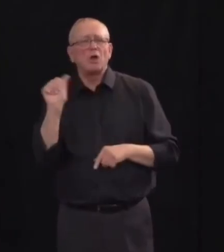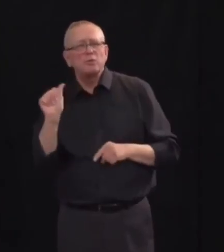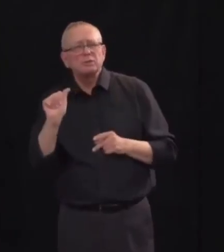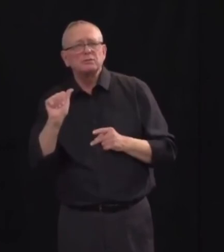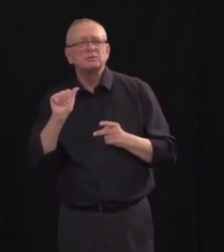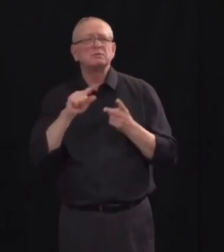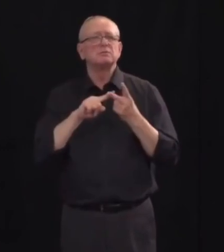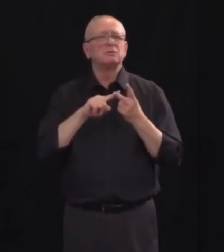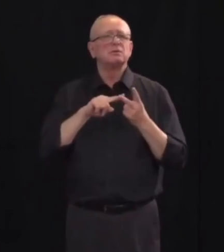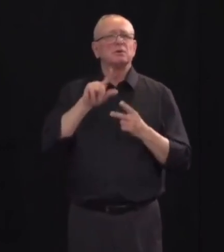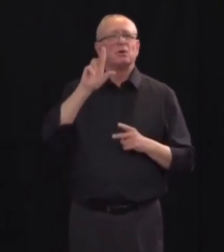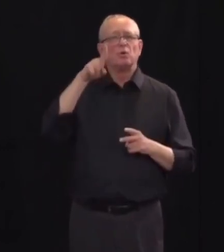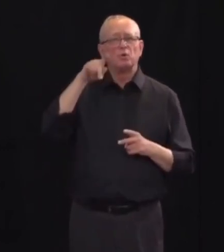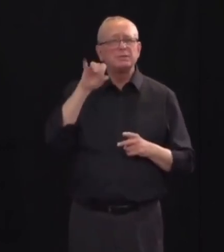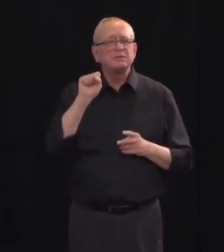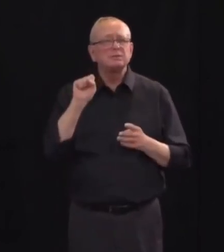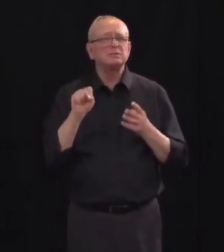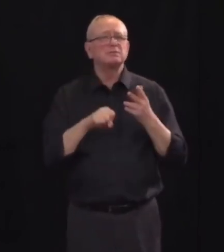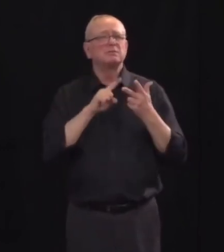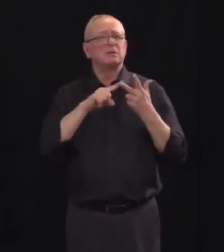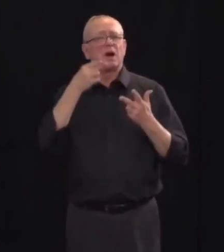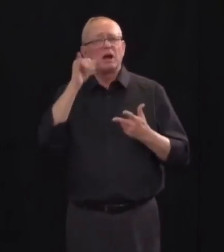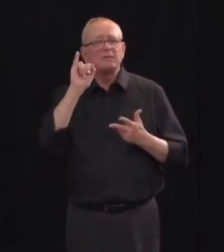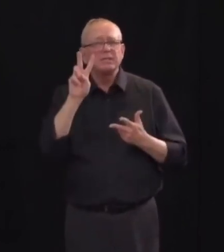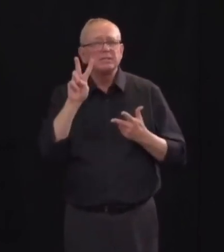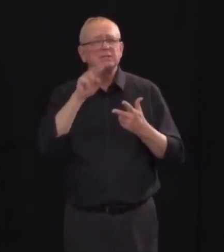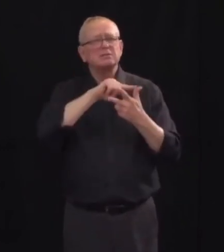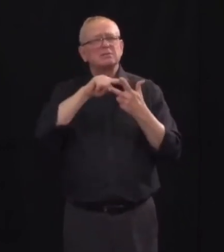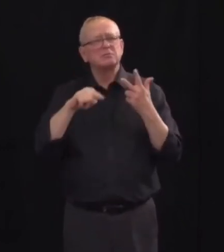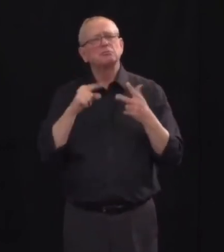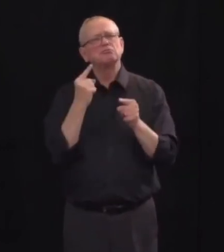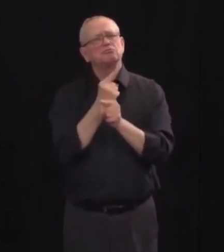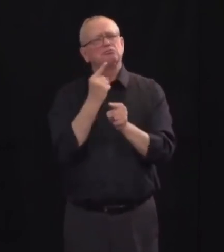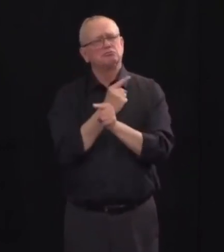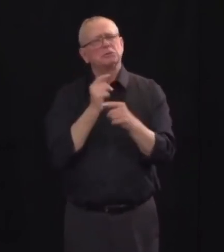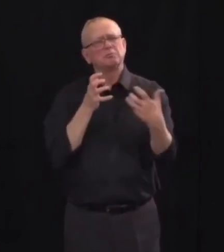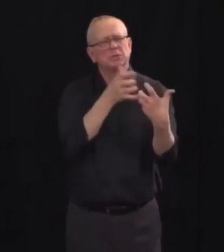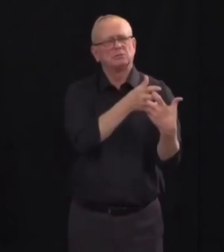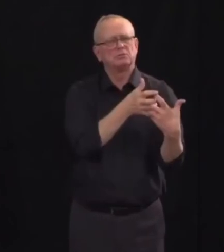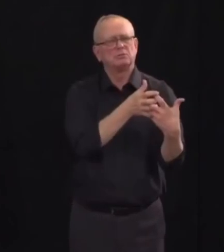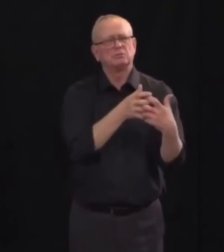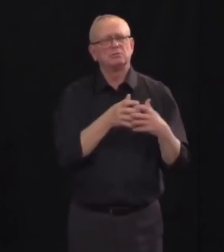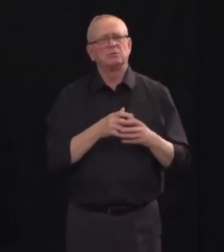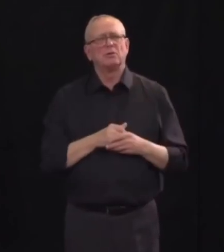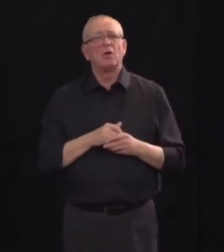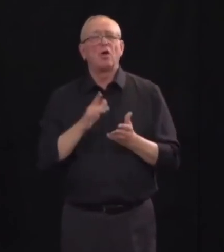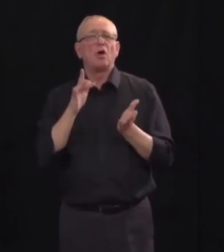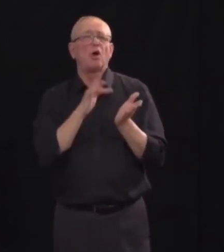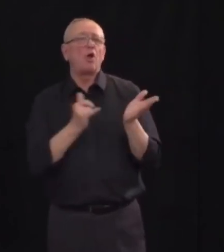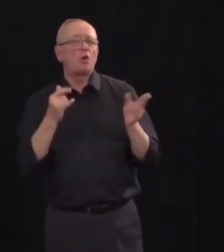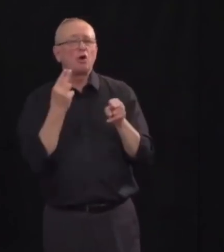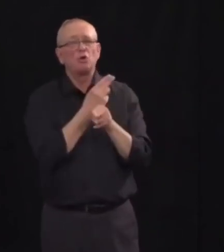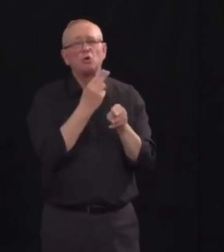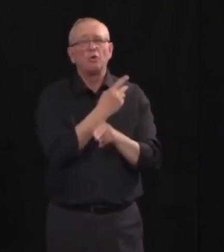a time when there are serious concerns about potential shortages of medication, any misuse, stockpiling, or inappropriate prescribing, or